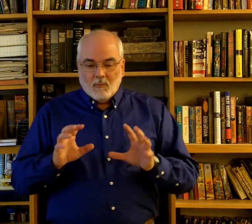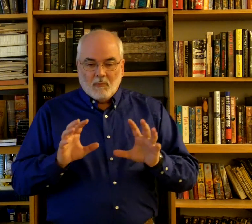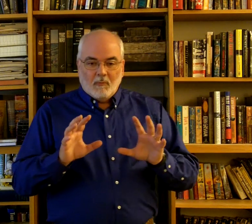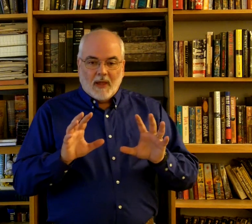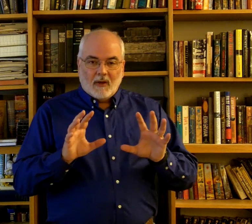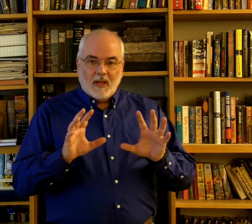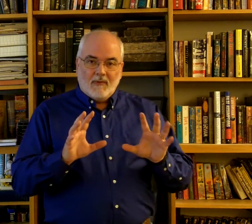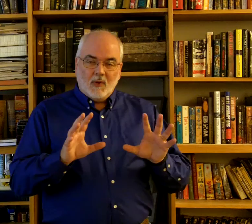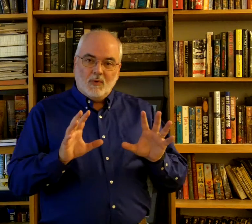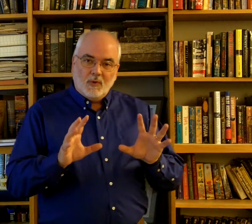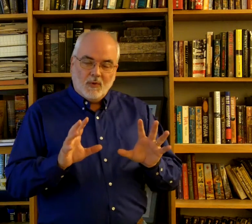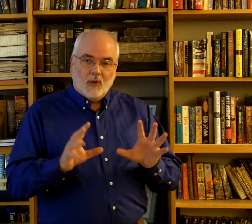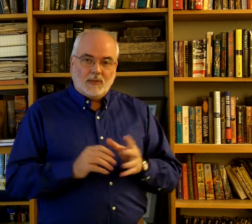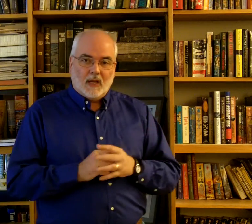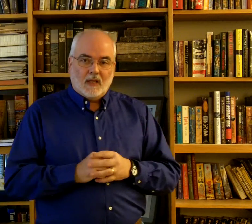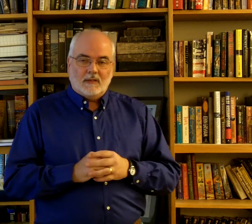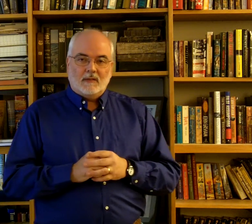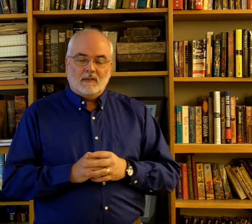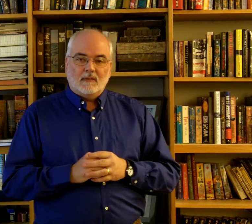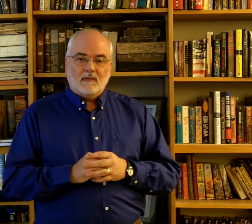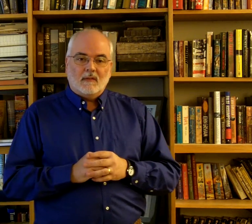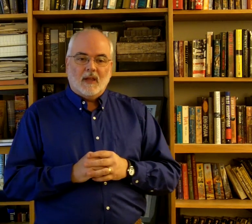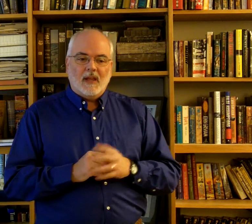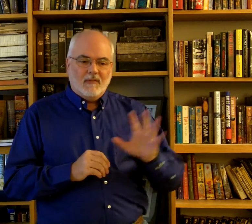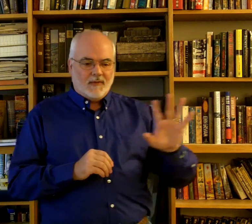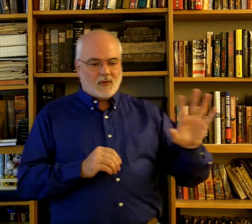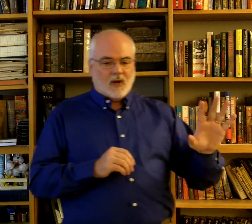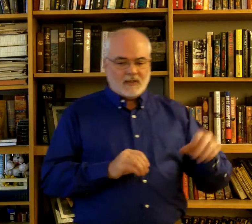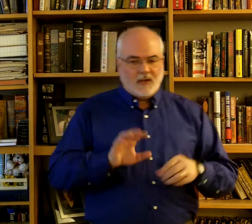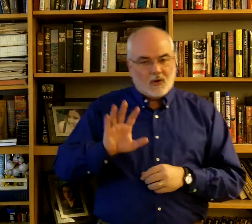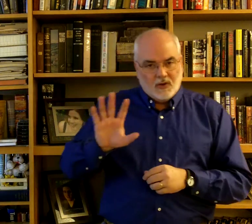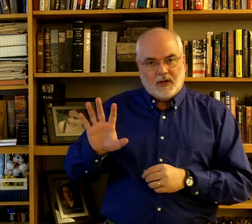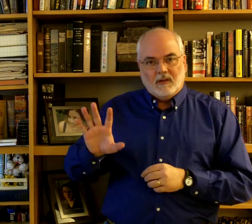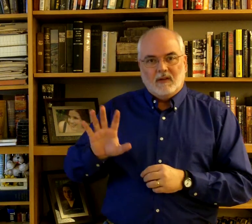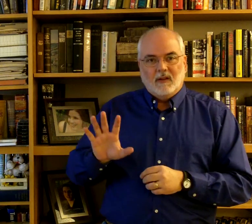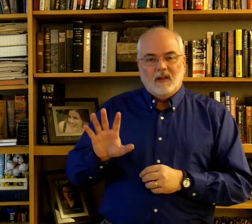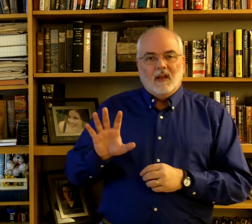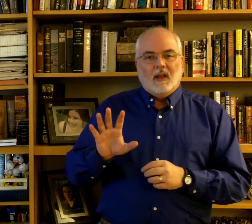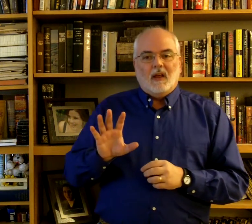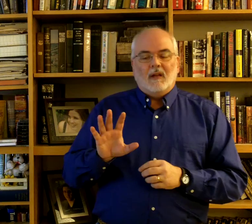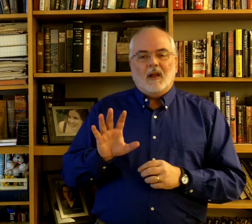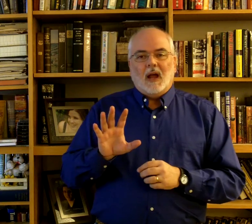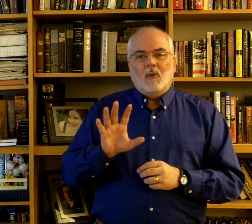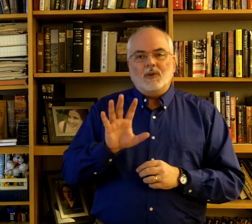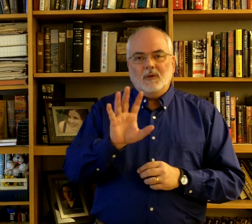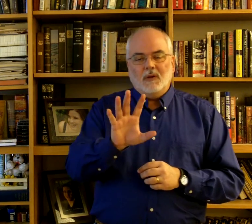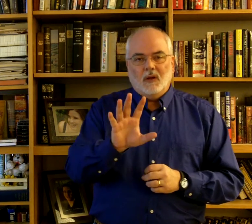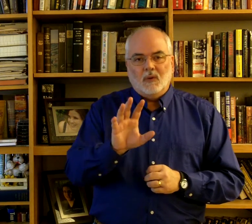Now, if you do know signs, okay, even if it's rusty or good, I want you to know